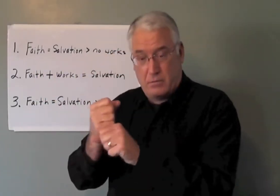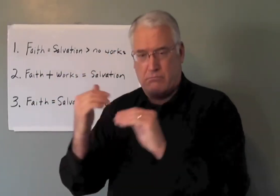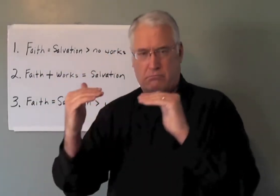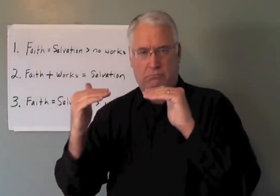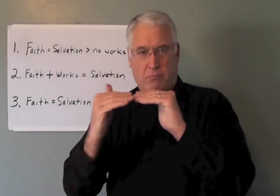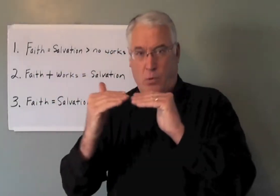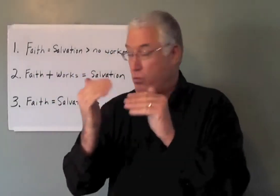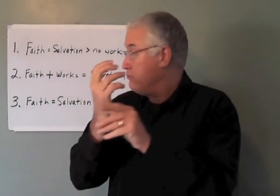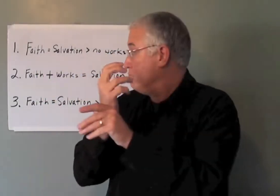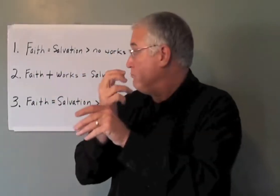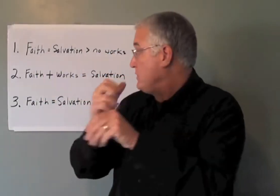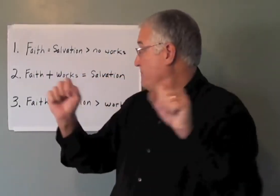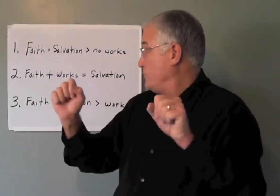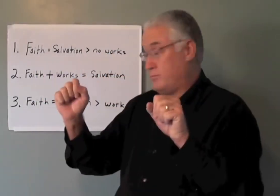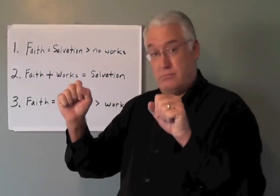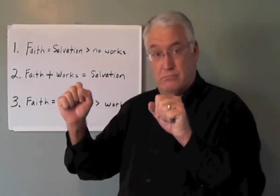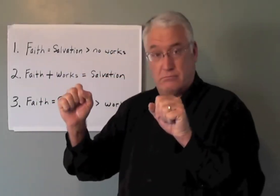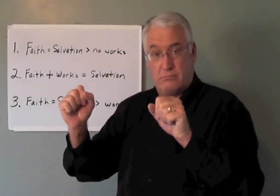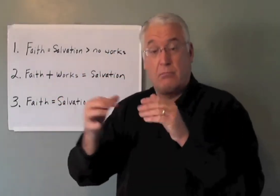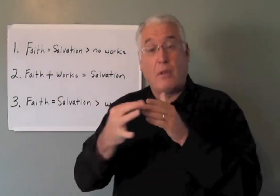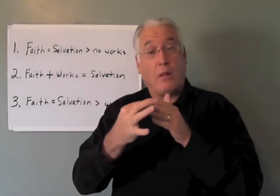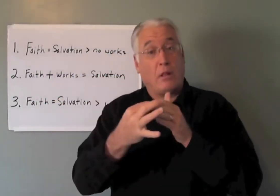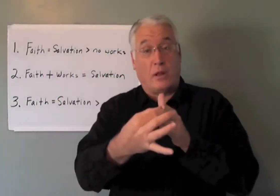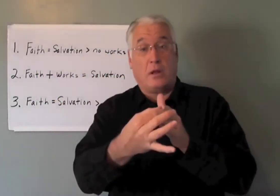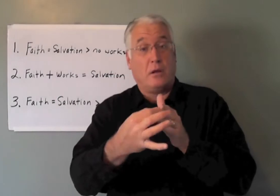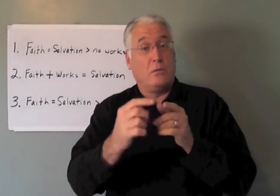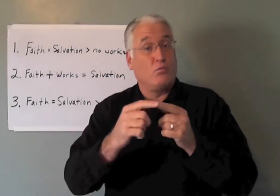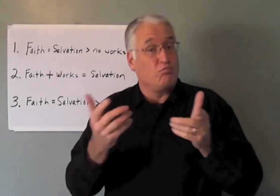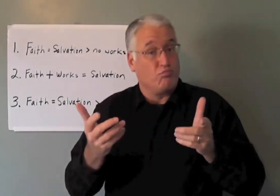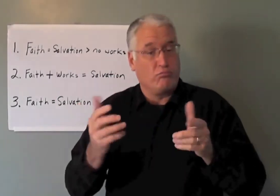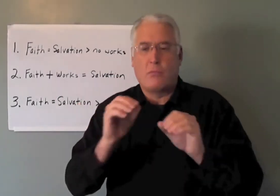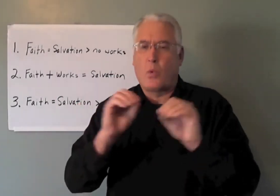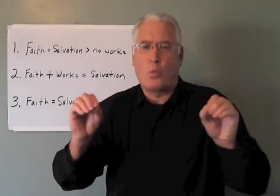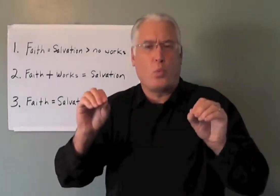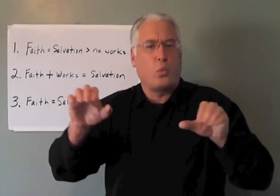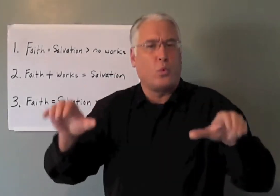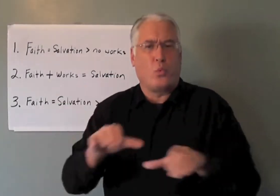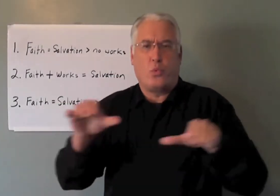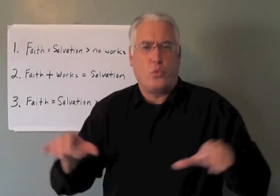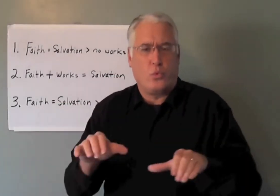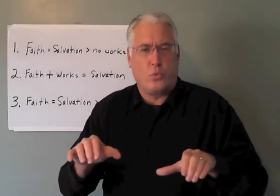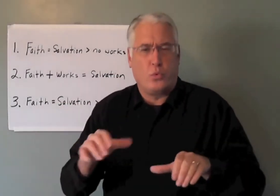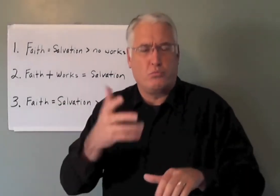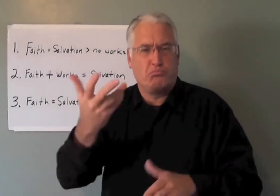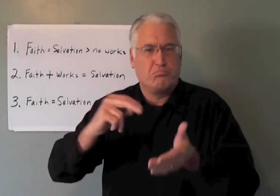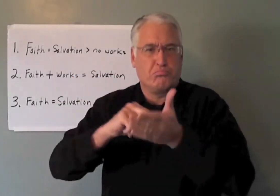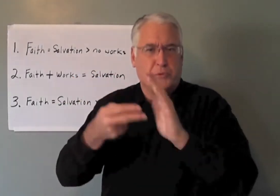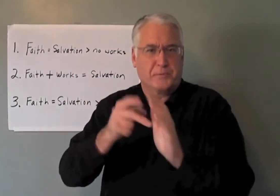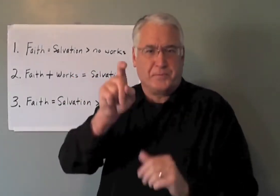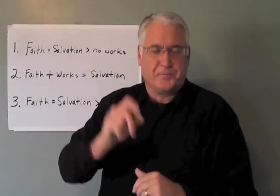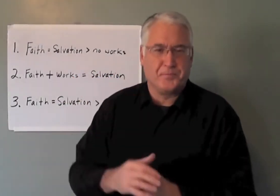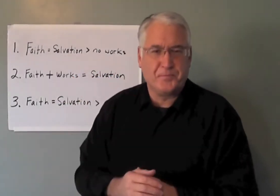it. Faith equals salvation that leads to no works. What's that mean?